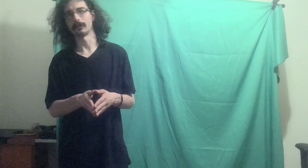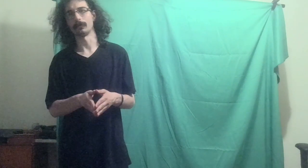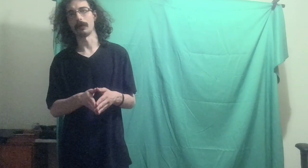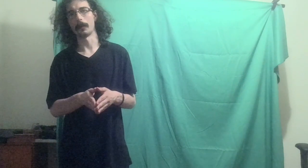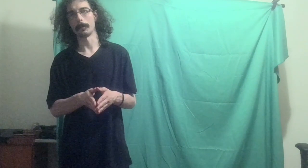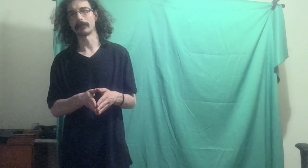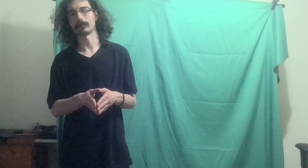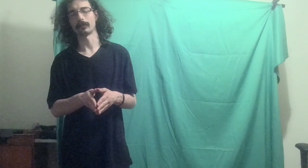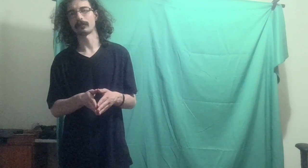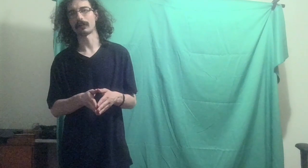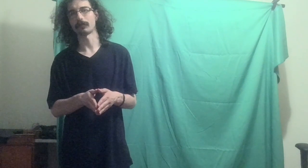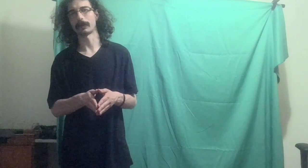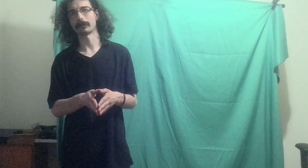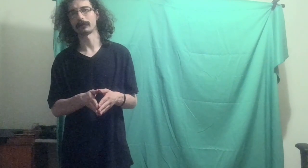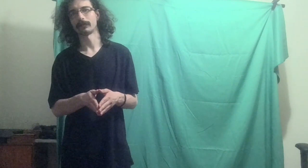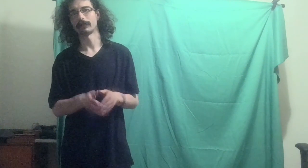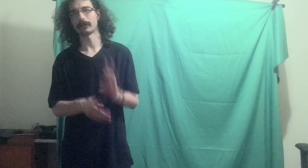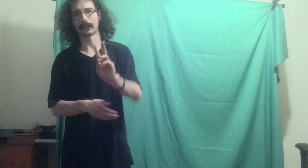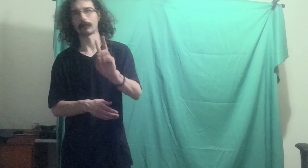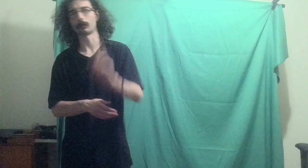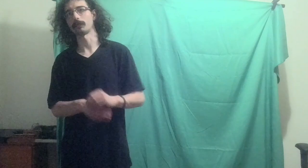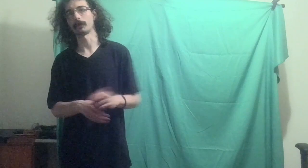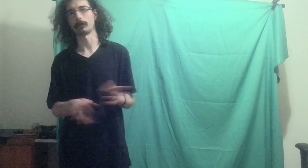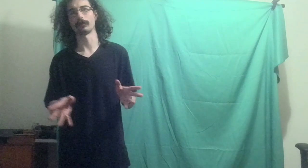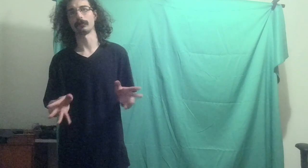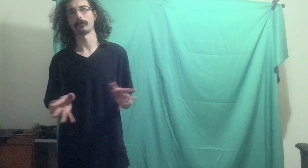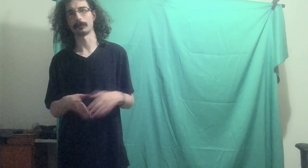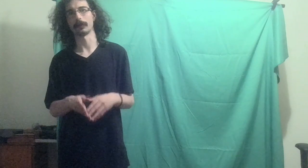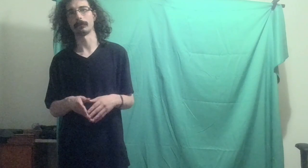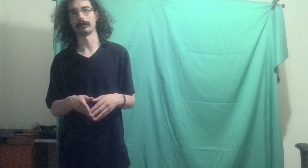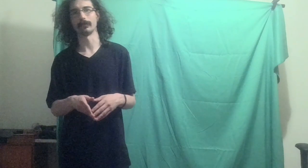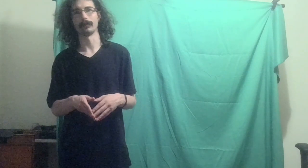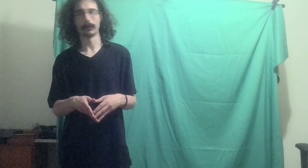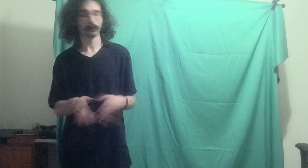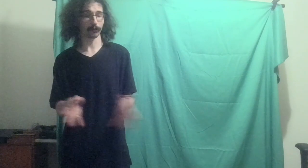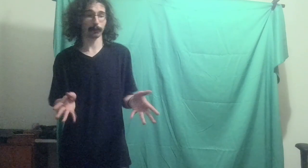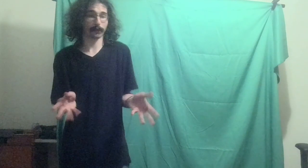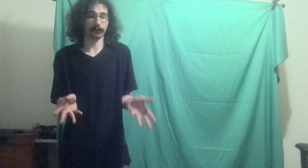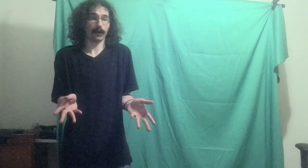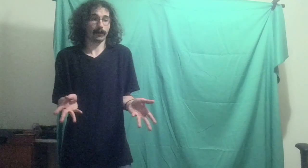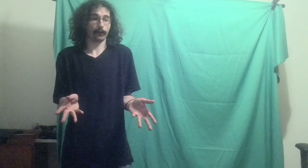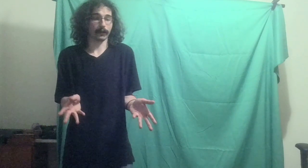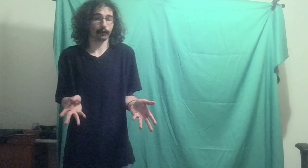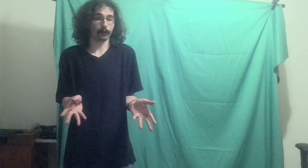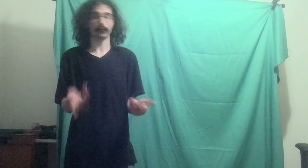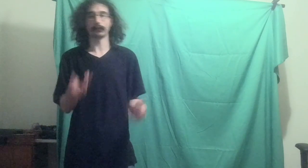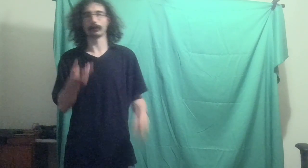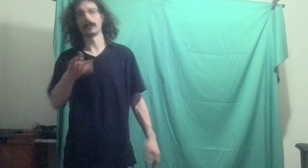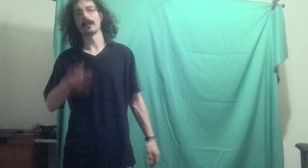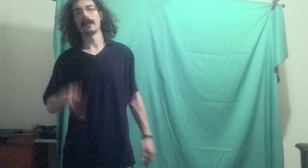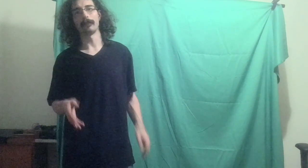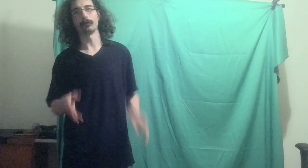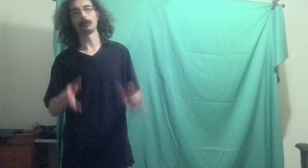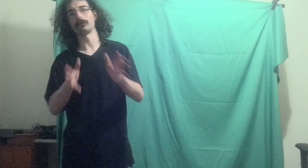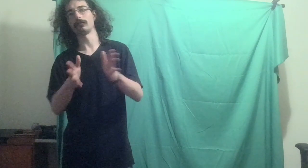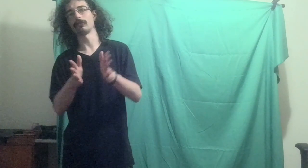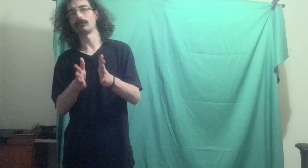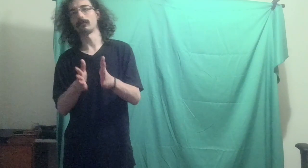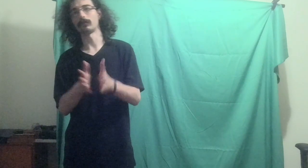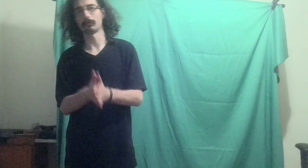make someone's life better. The second ultimate goal is to earn a play button, simply because not everybody can do that. So if you could subscribe